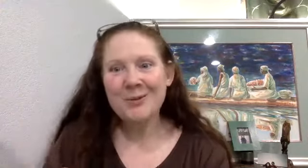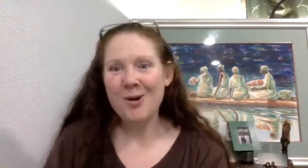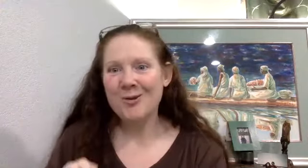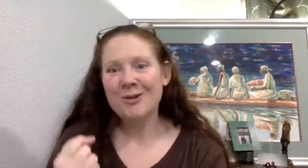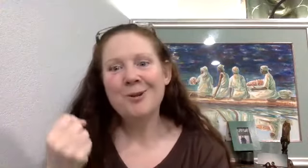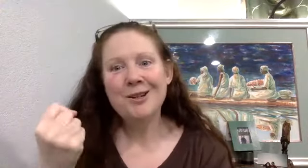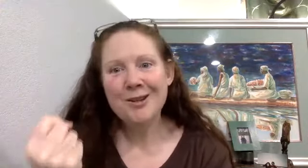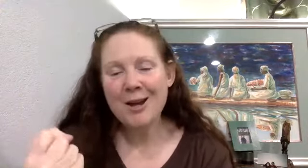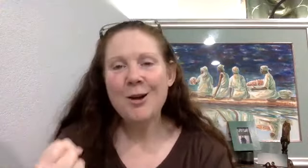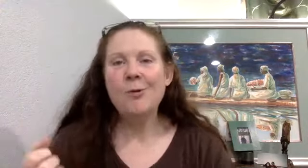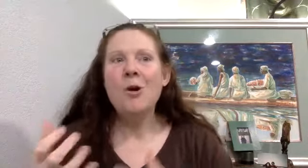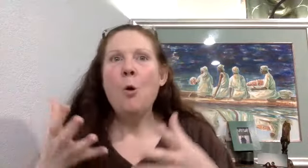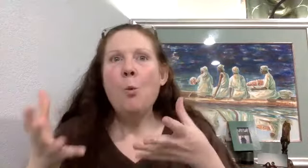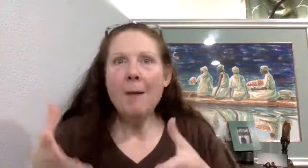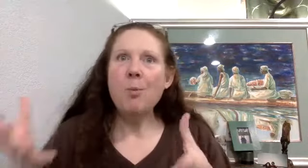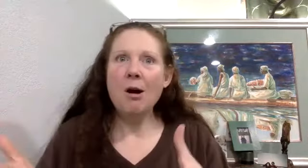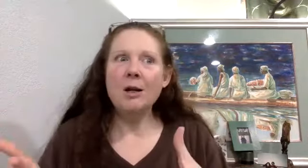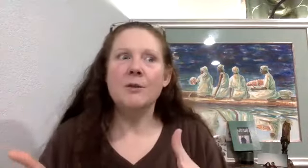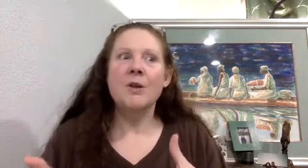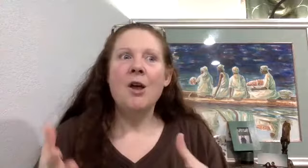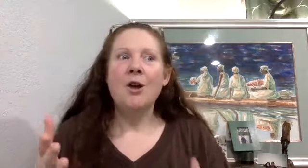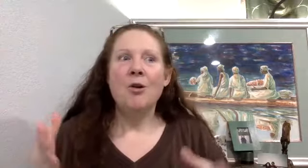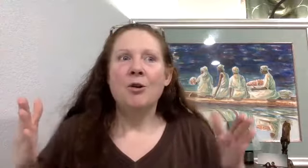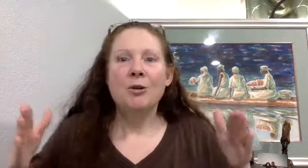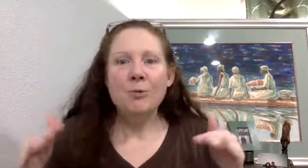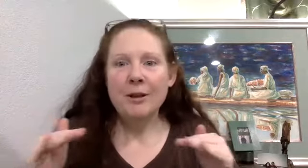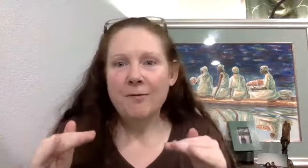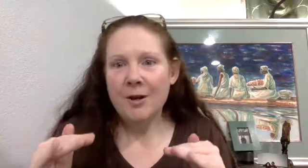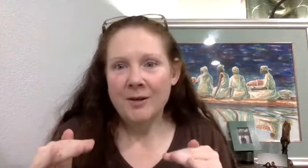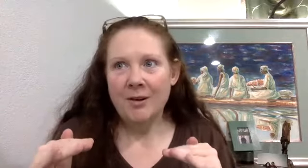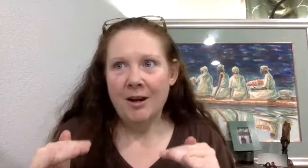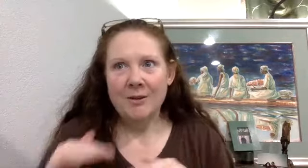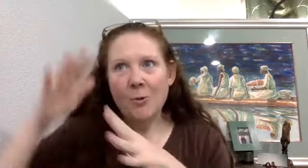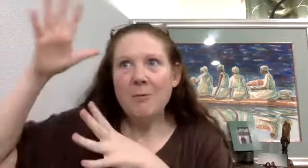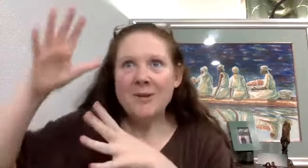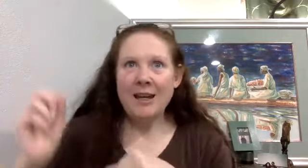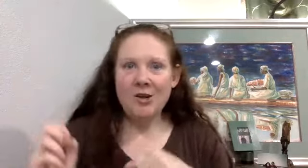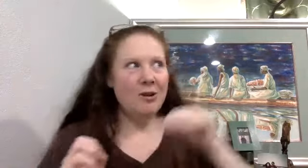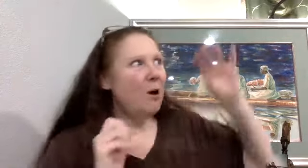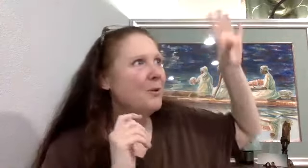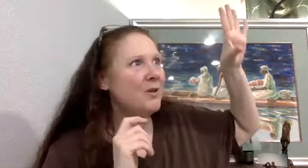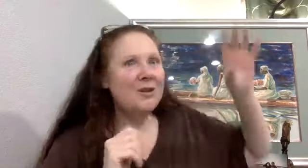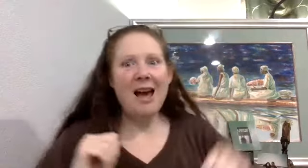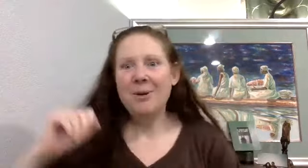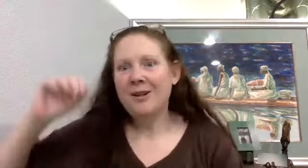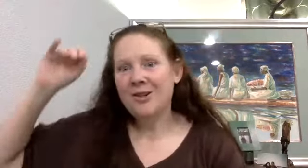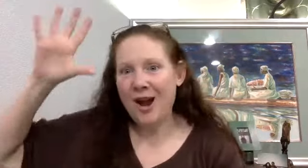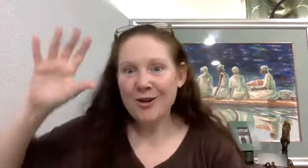partners and we, I know what parts to really focus in on. So what was that injury? What was this that happened in his childhood?